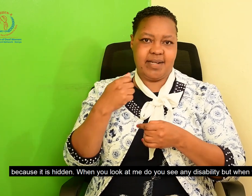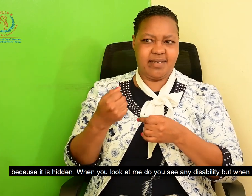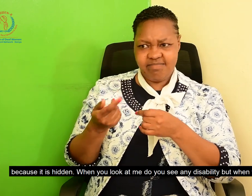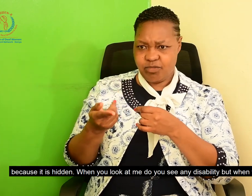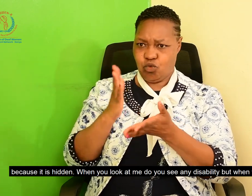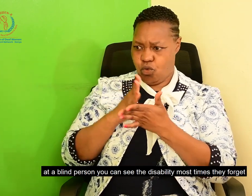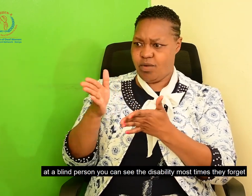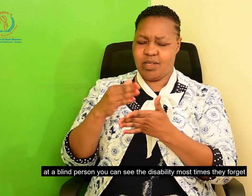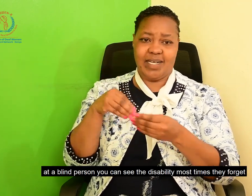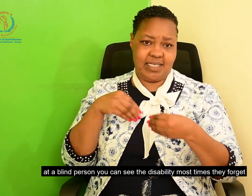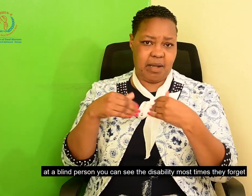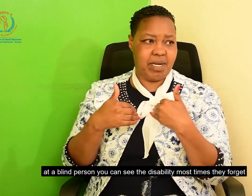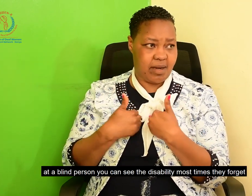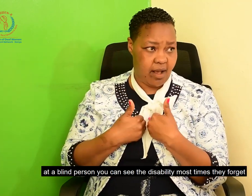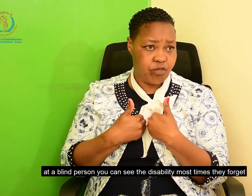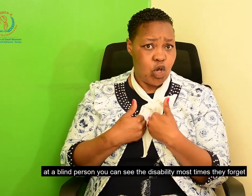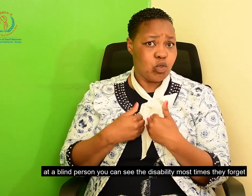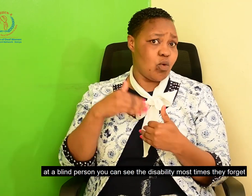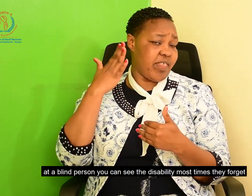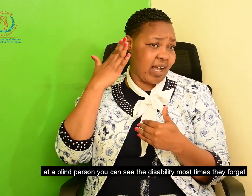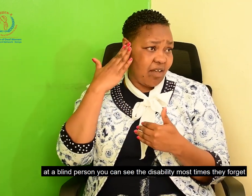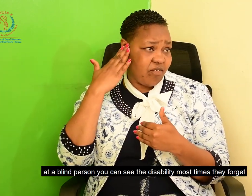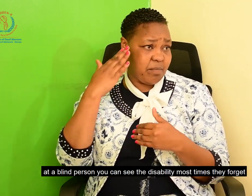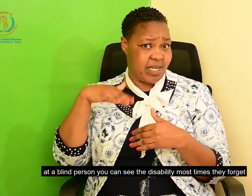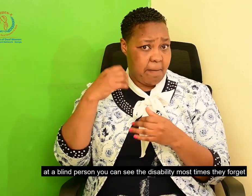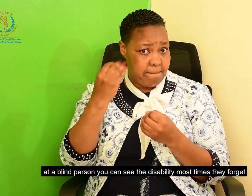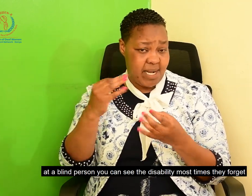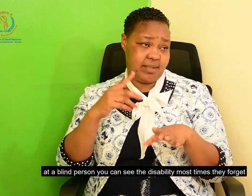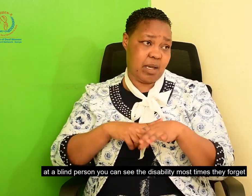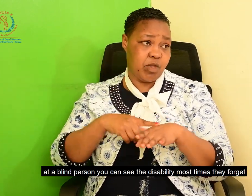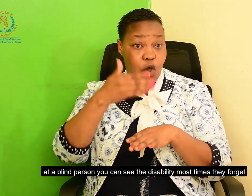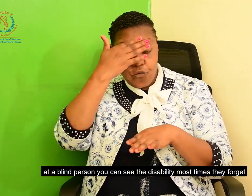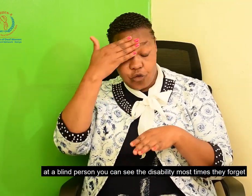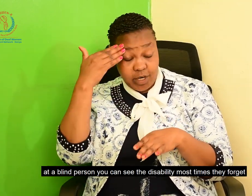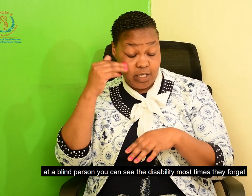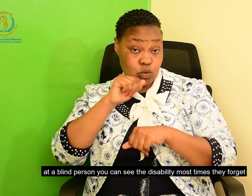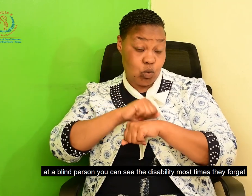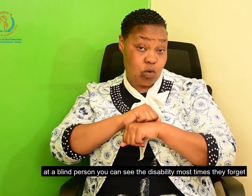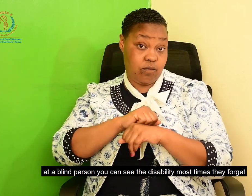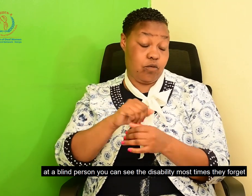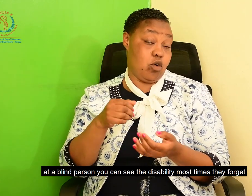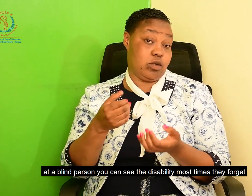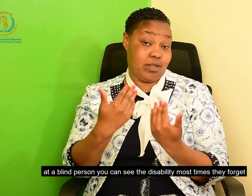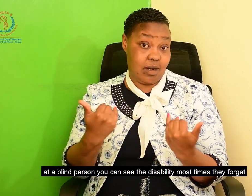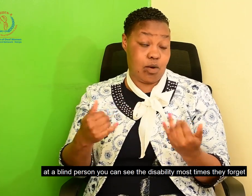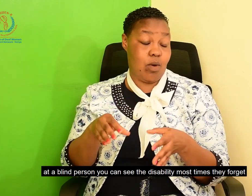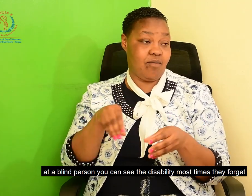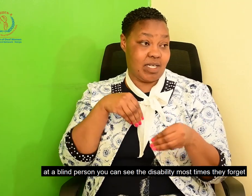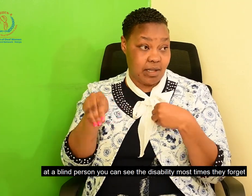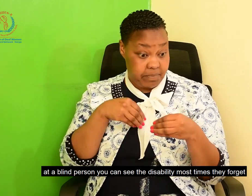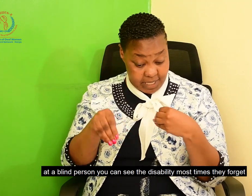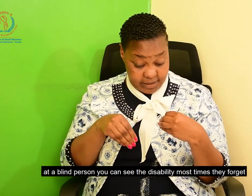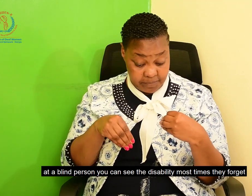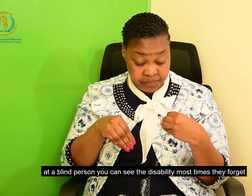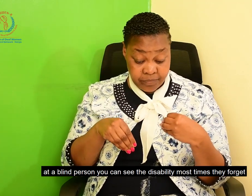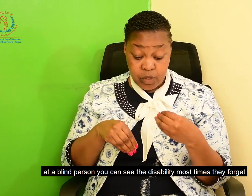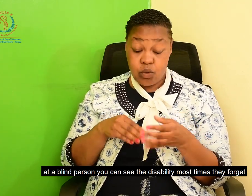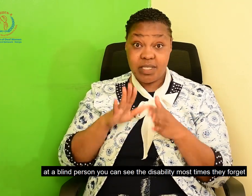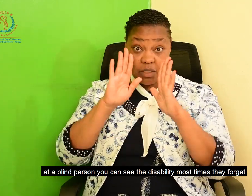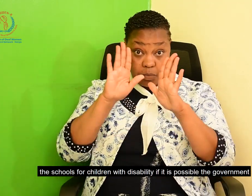at a blind person, you can actually see the disability. It is visible. So most of the time, they forget the schools